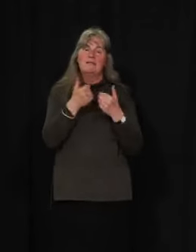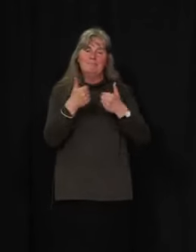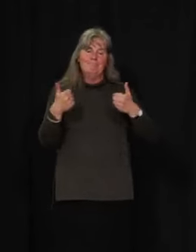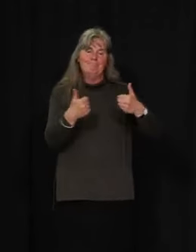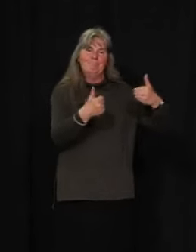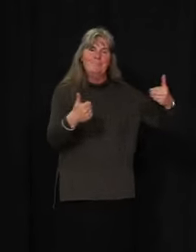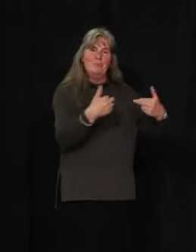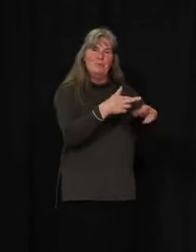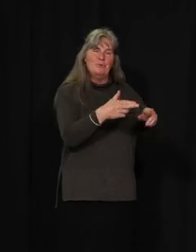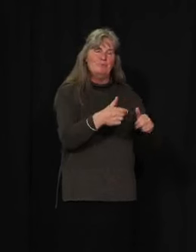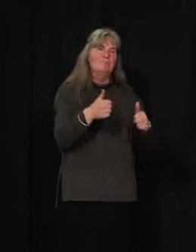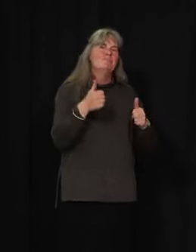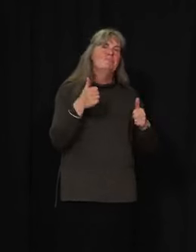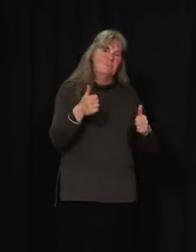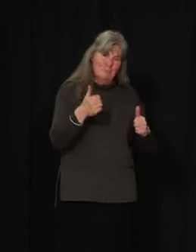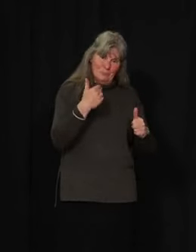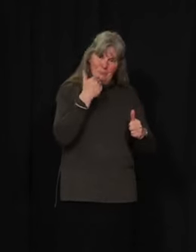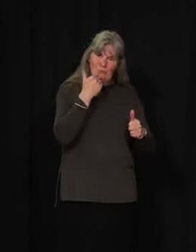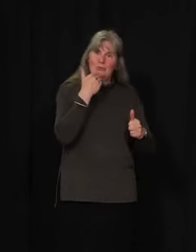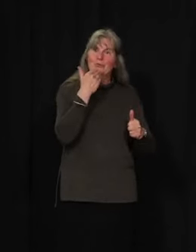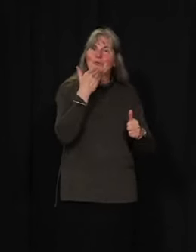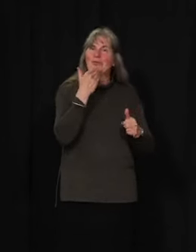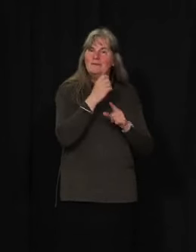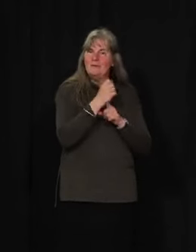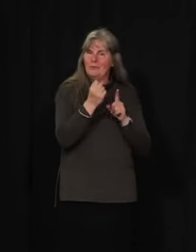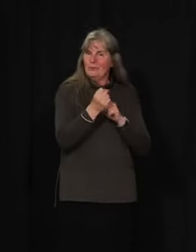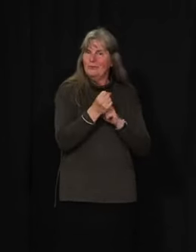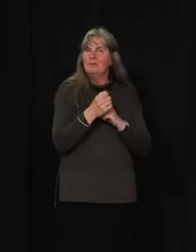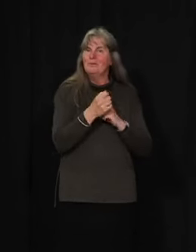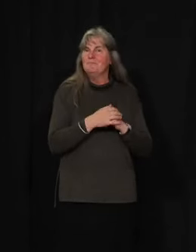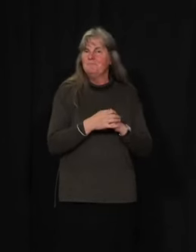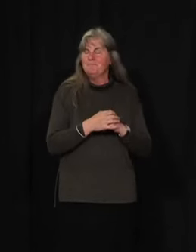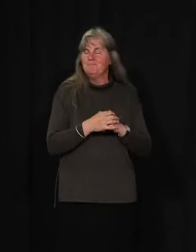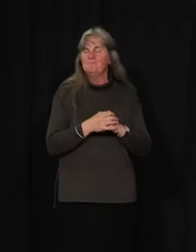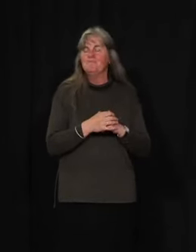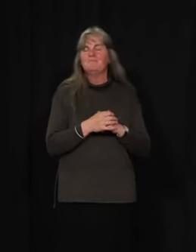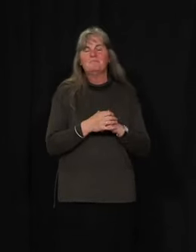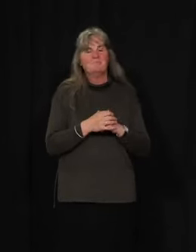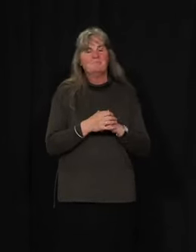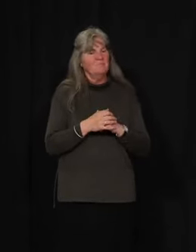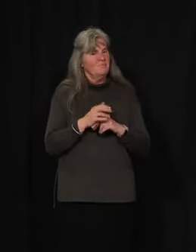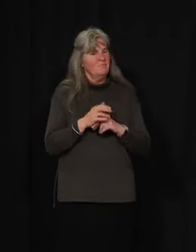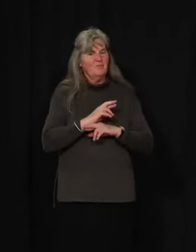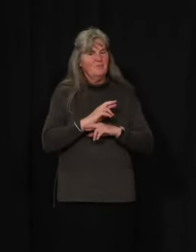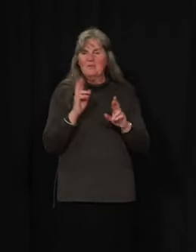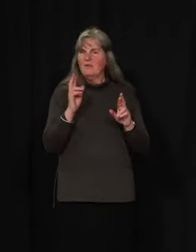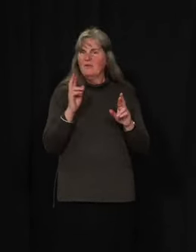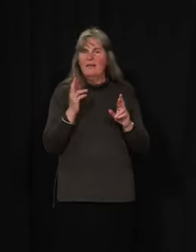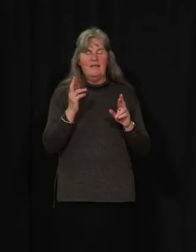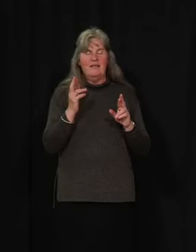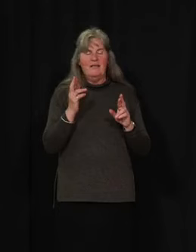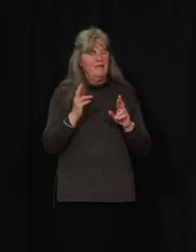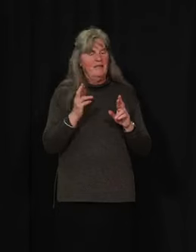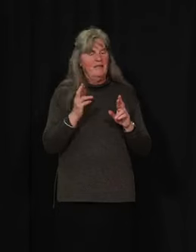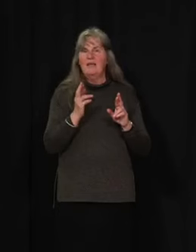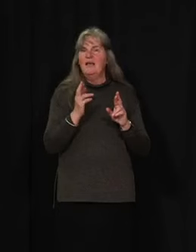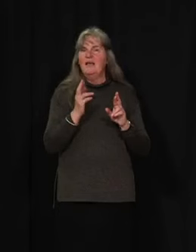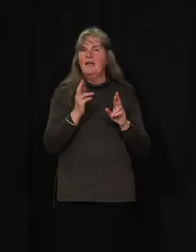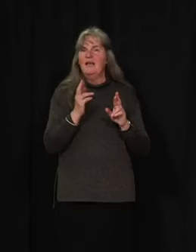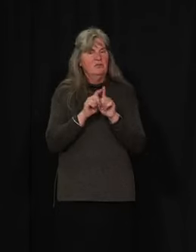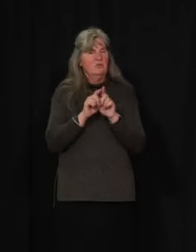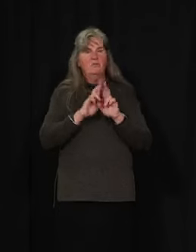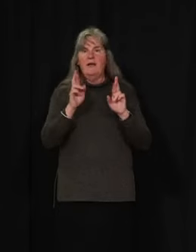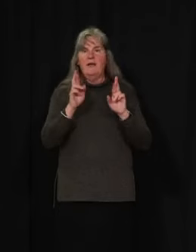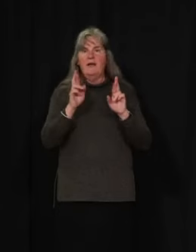So already in a good position, already with well-rehearsed outbreak protocols for respiratory illness.